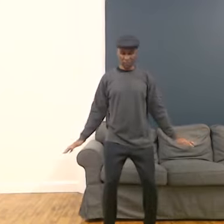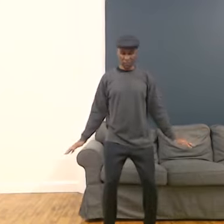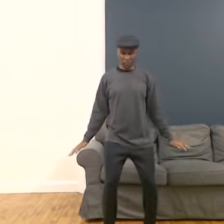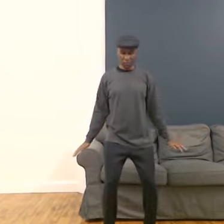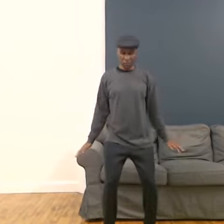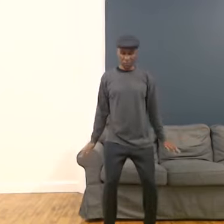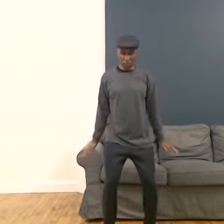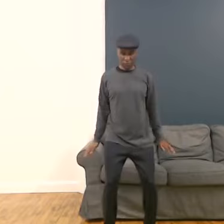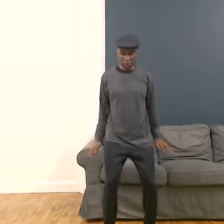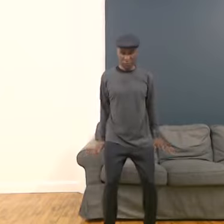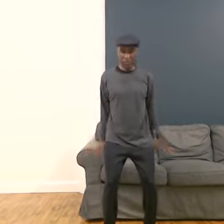Let's do this a few more times. this.